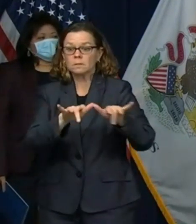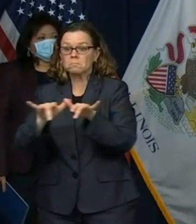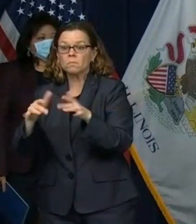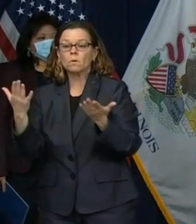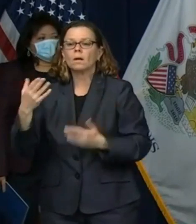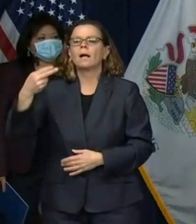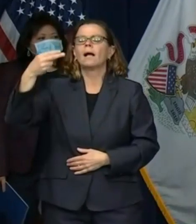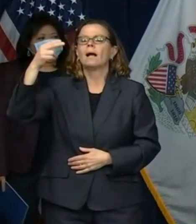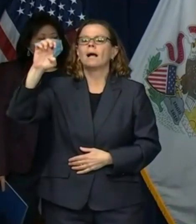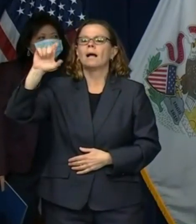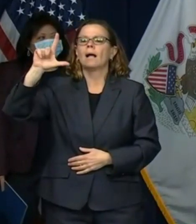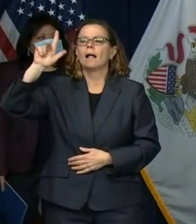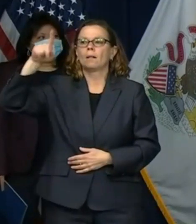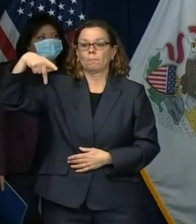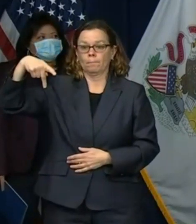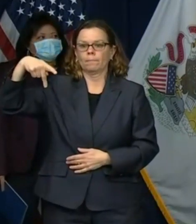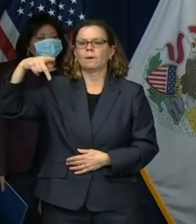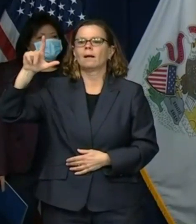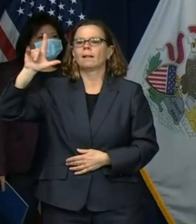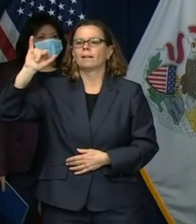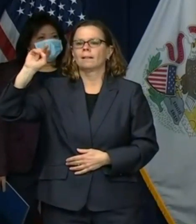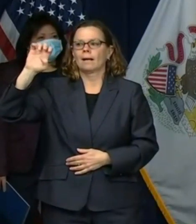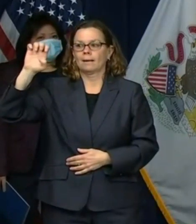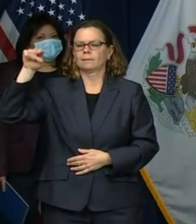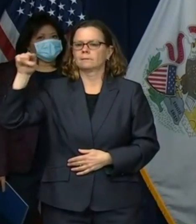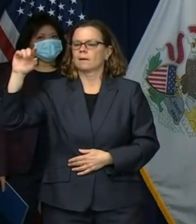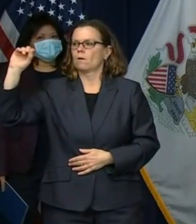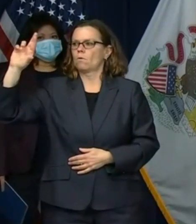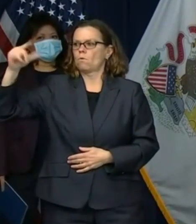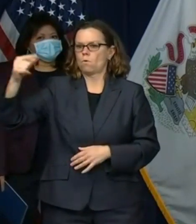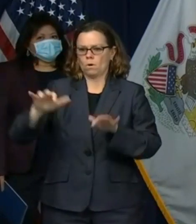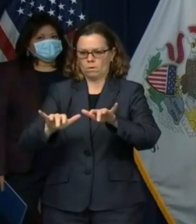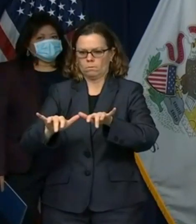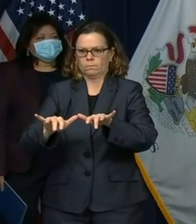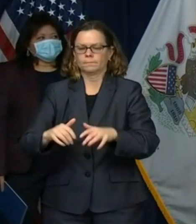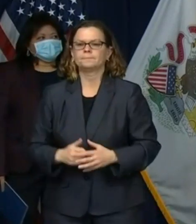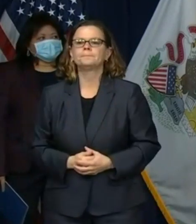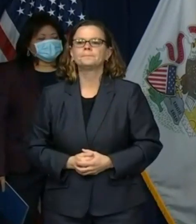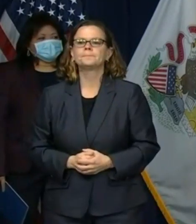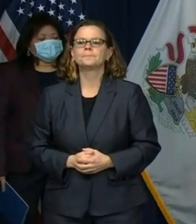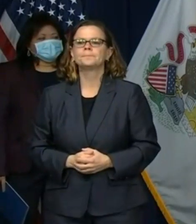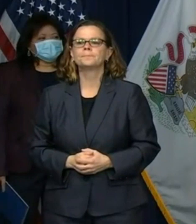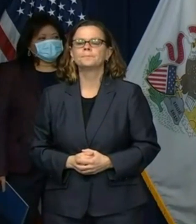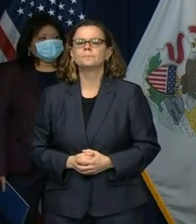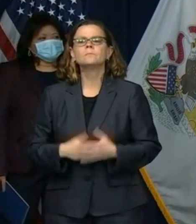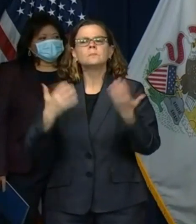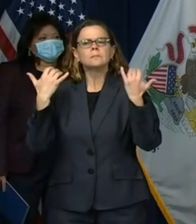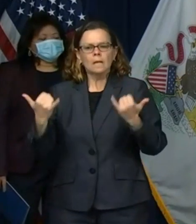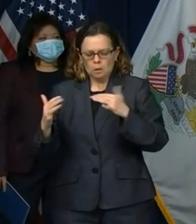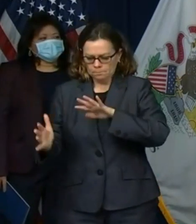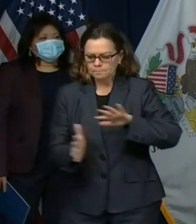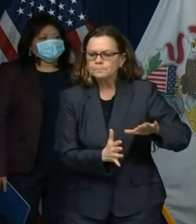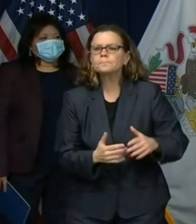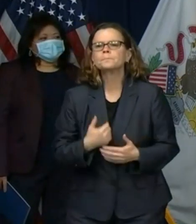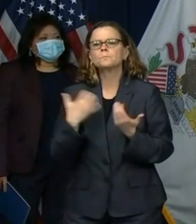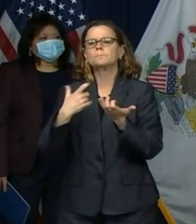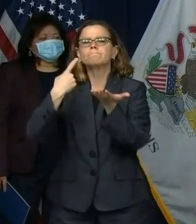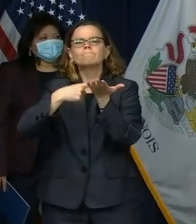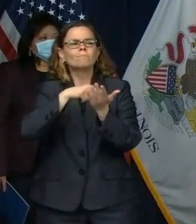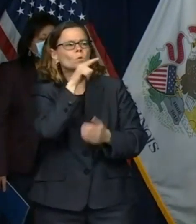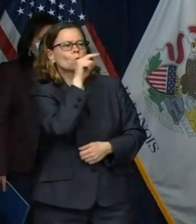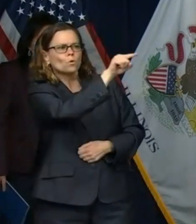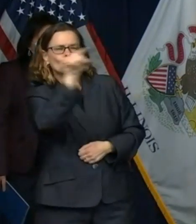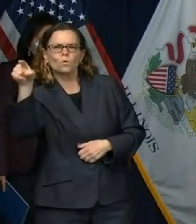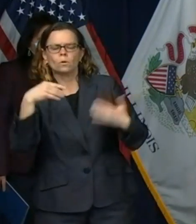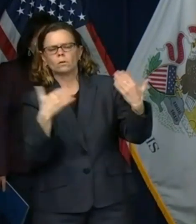today i want to highlight some of the amazing organizations stepping up for illinois during this pandemic the